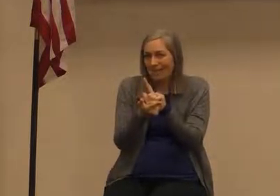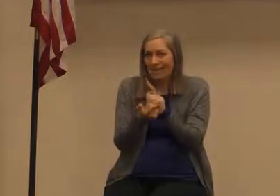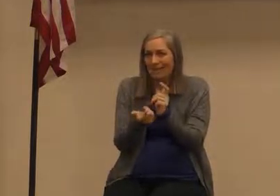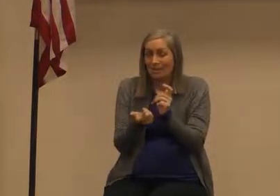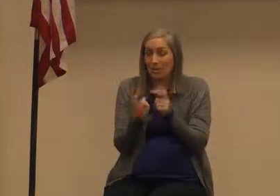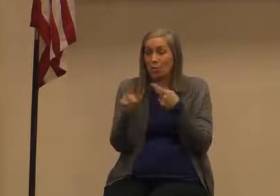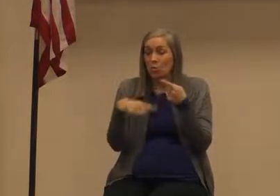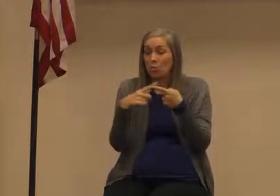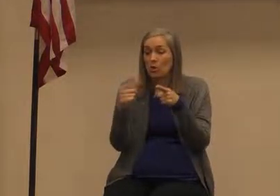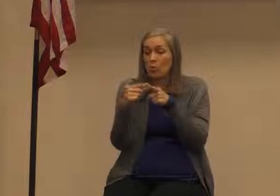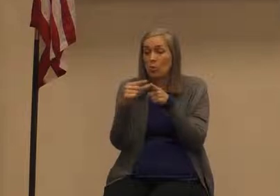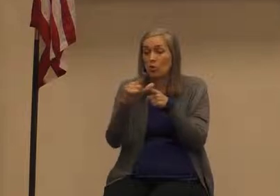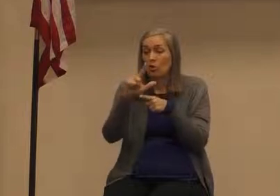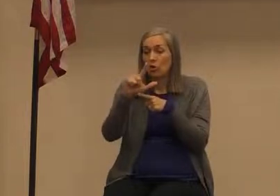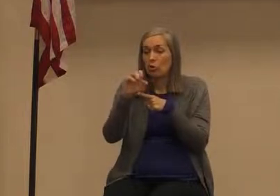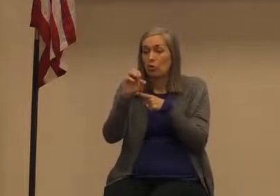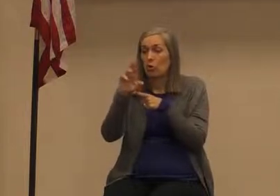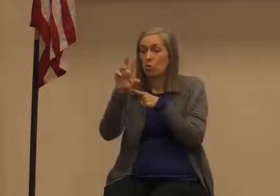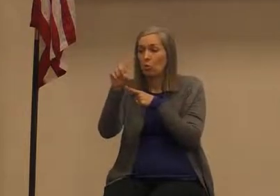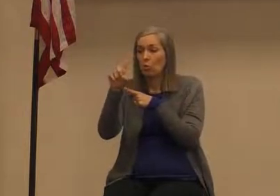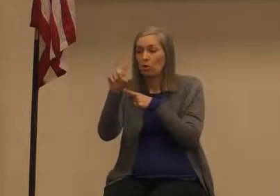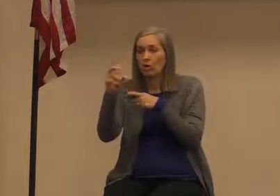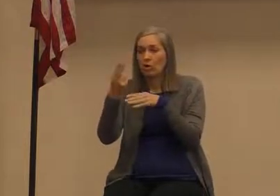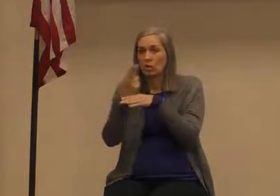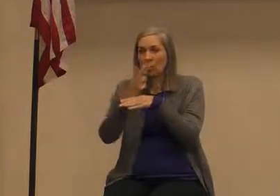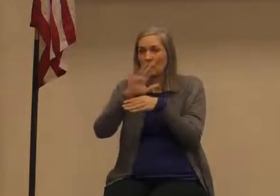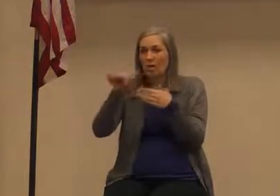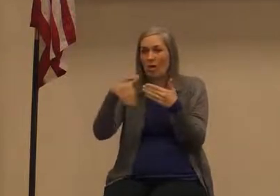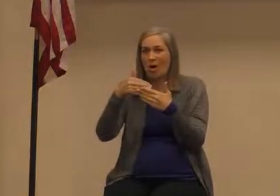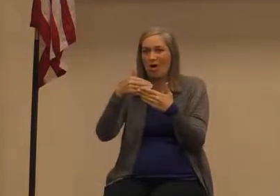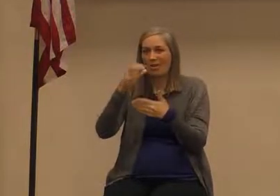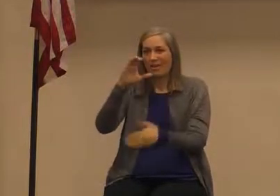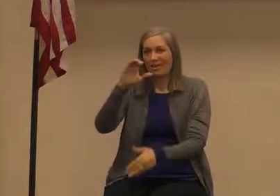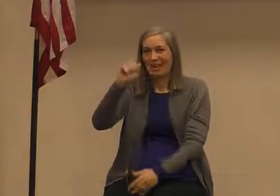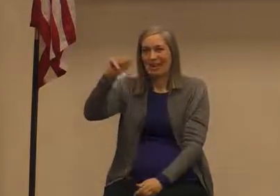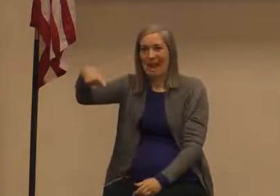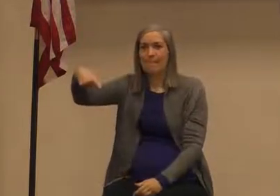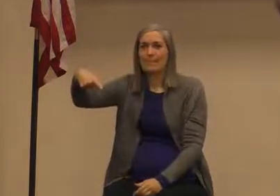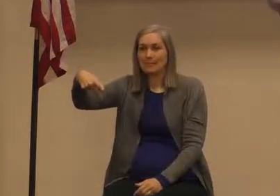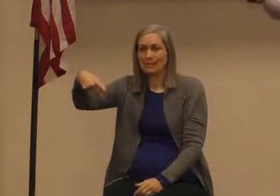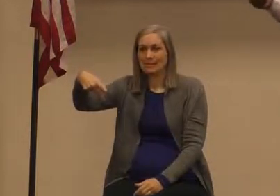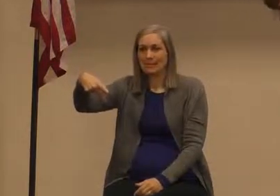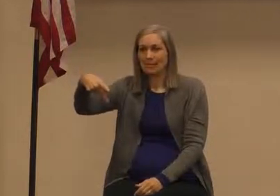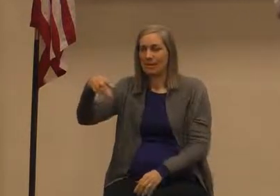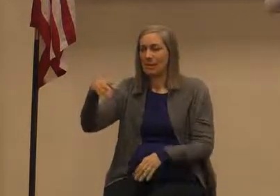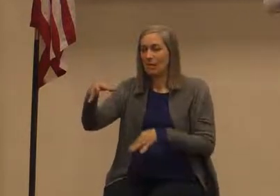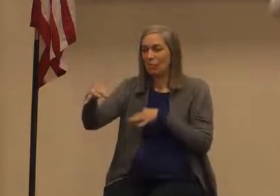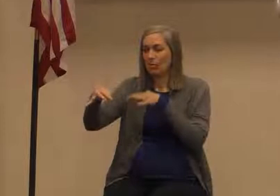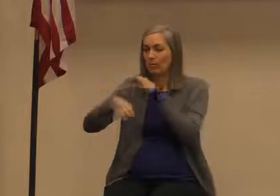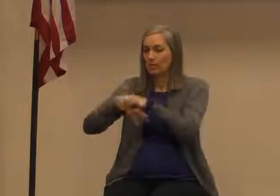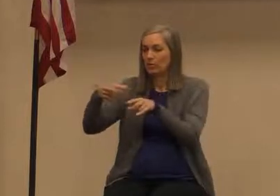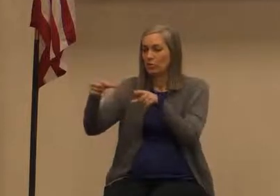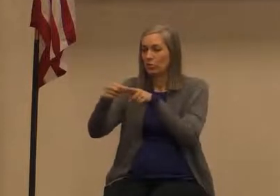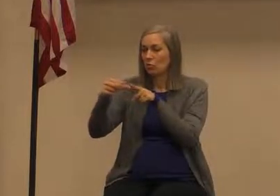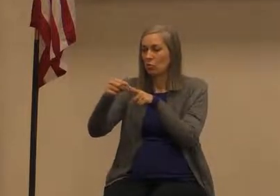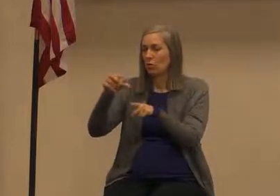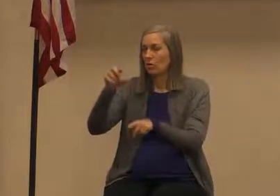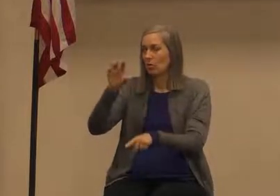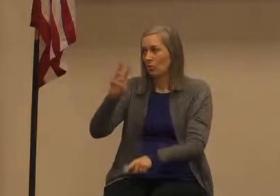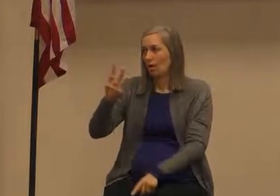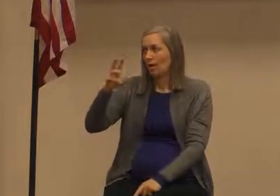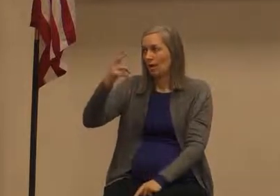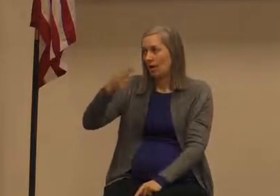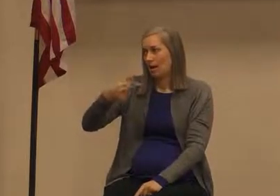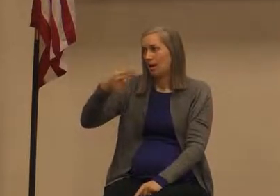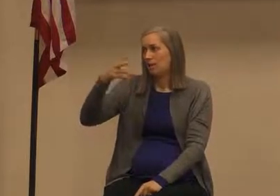it is in place of the word Yahweh okay it is incredible I know we